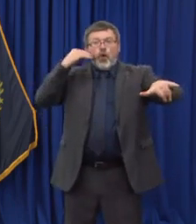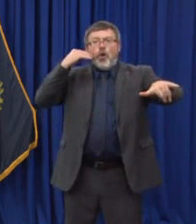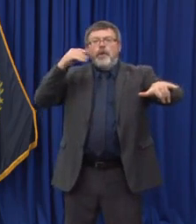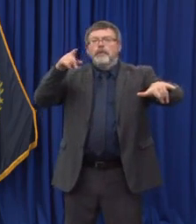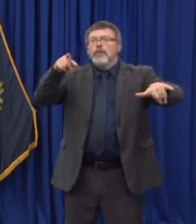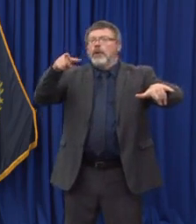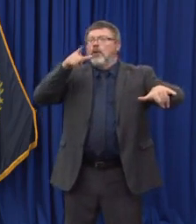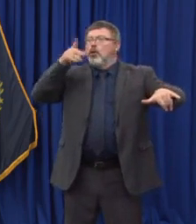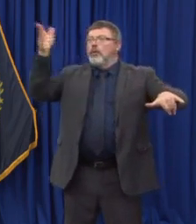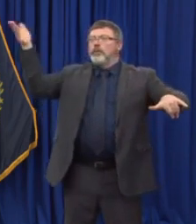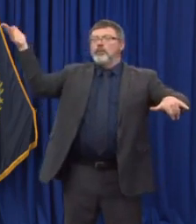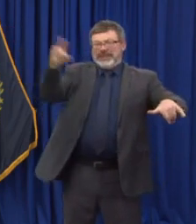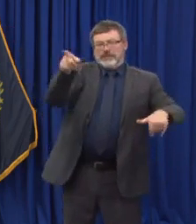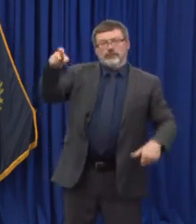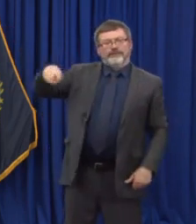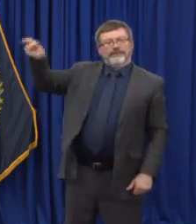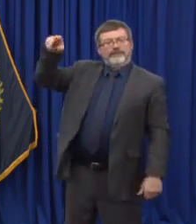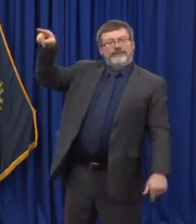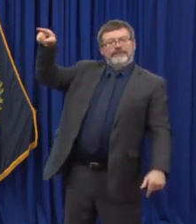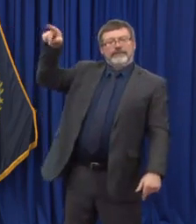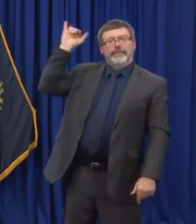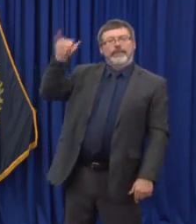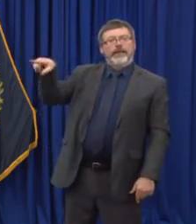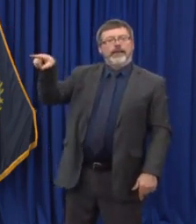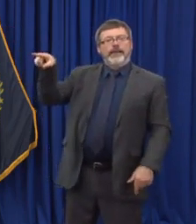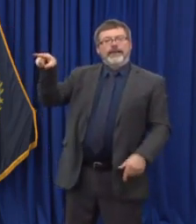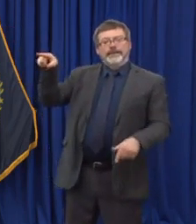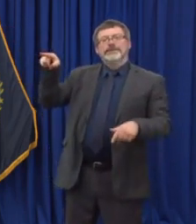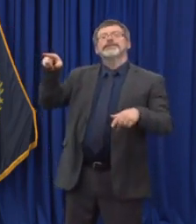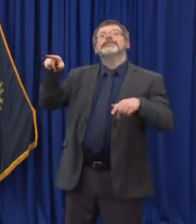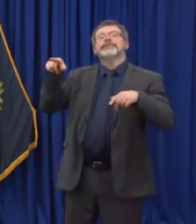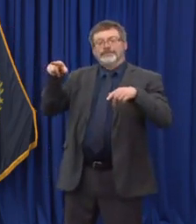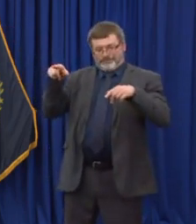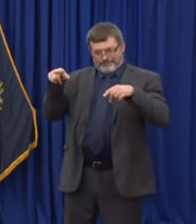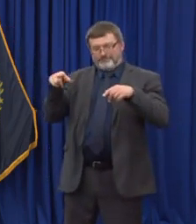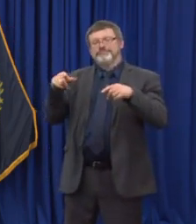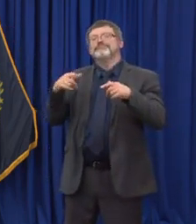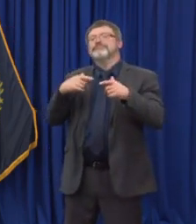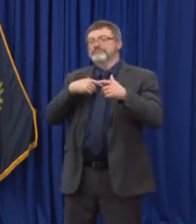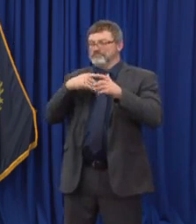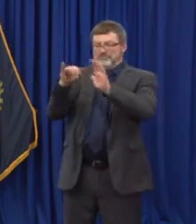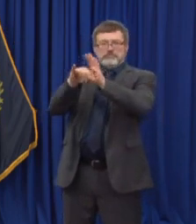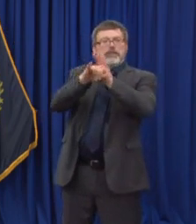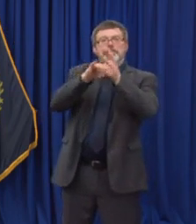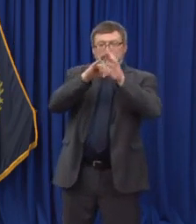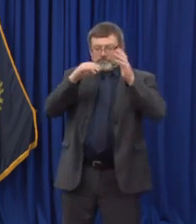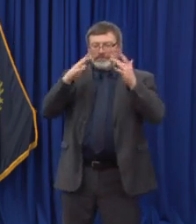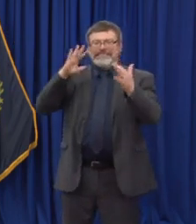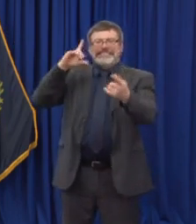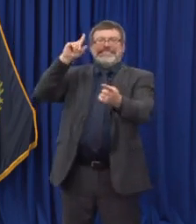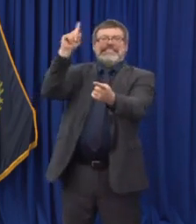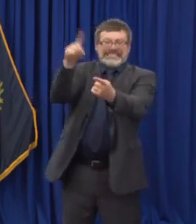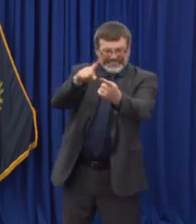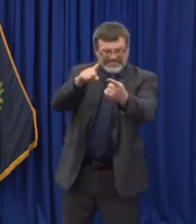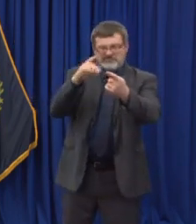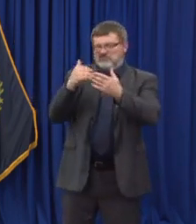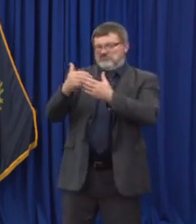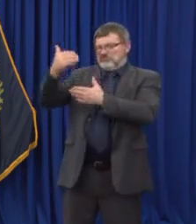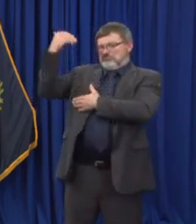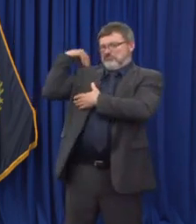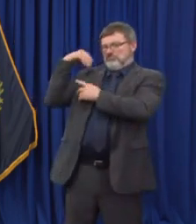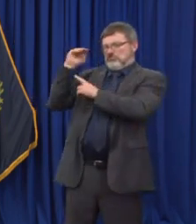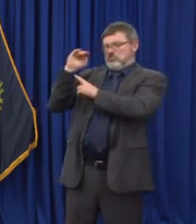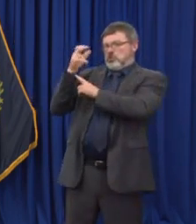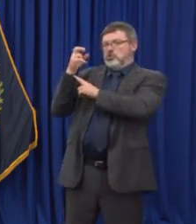increase but not to the same extent as prior to the stay-at-home orders. In particular we want to emphasize that when you do